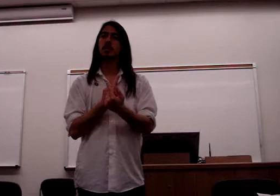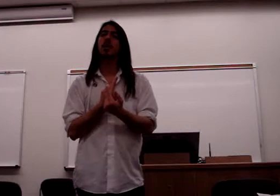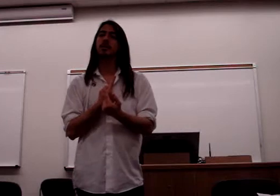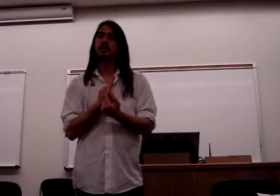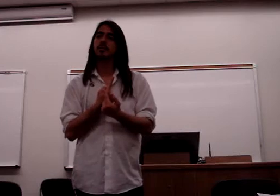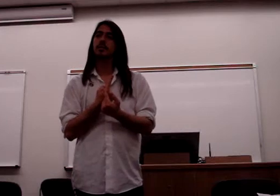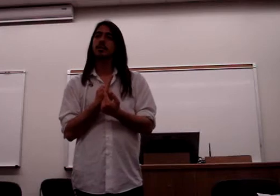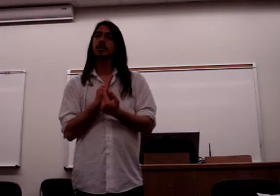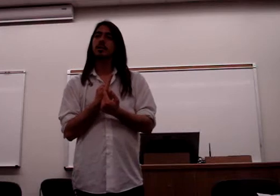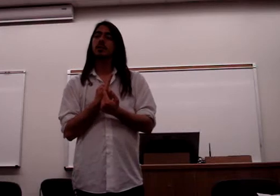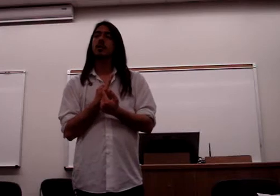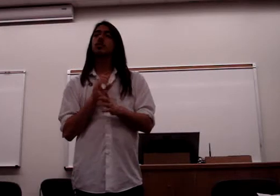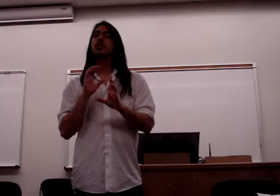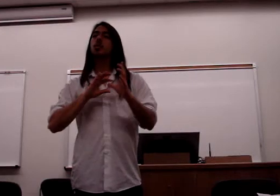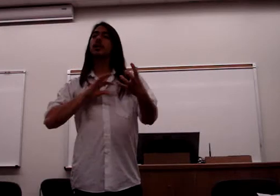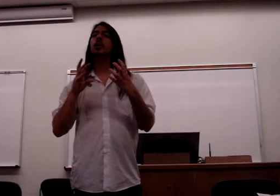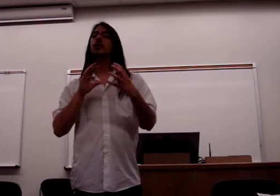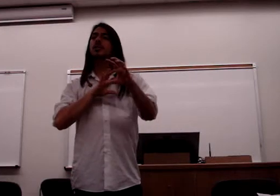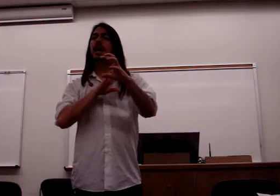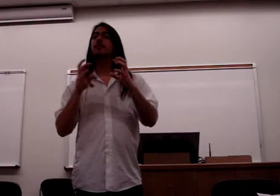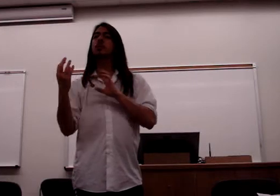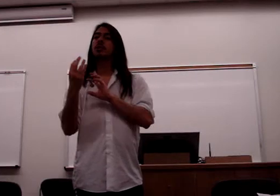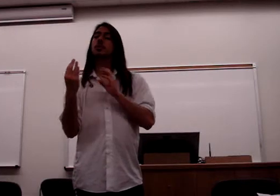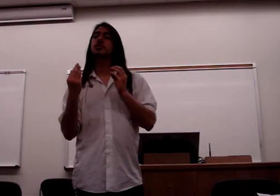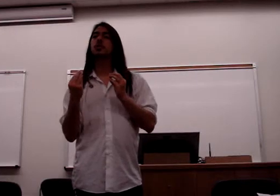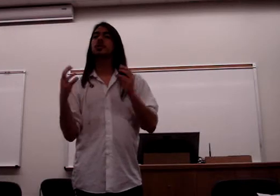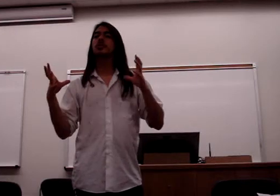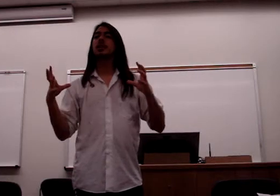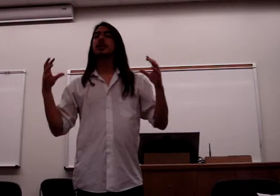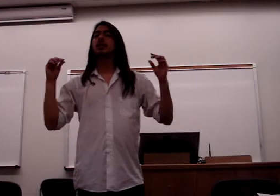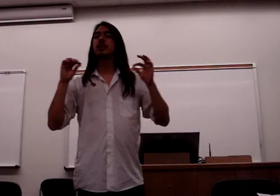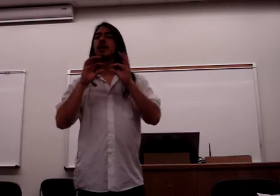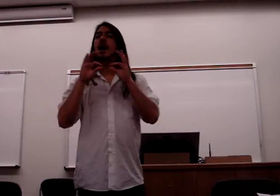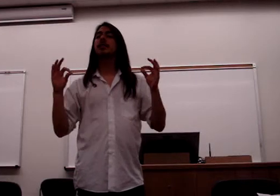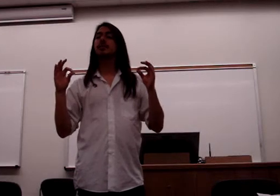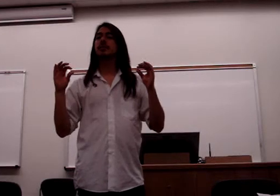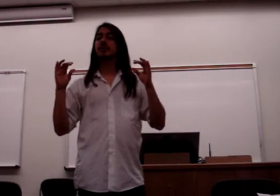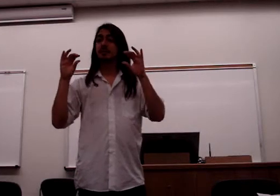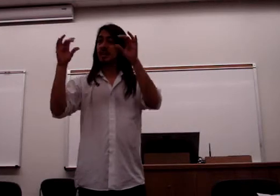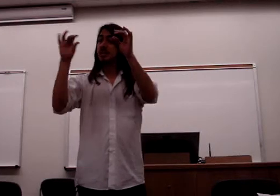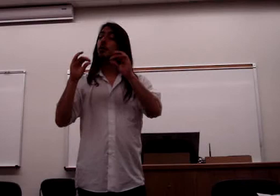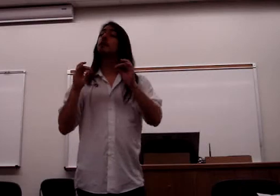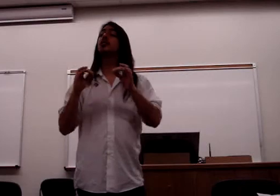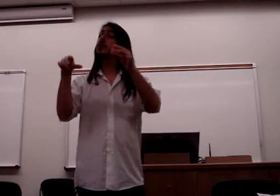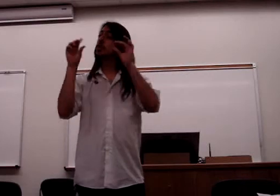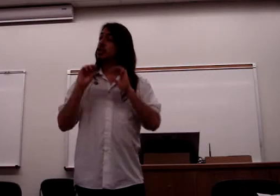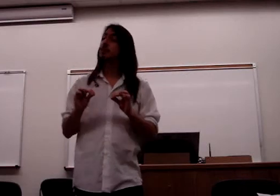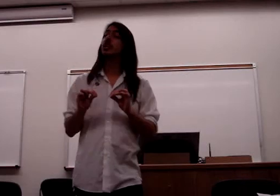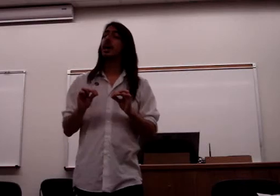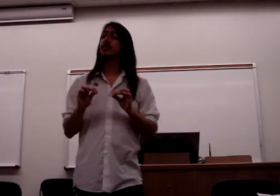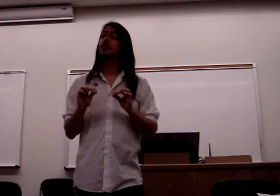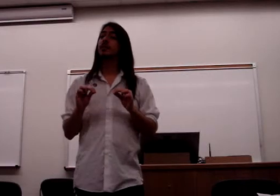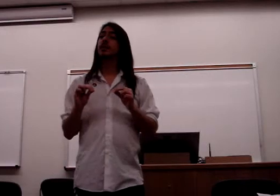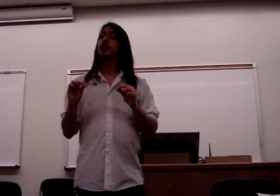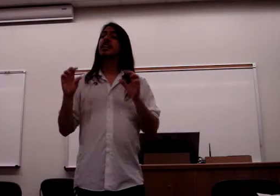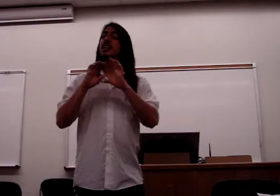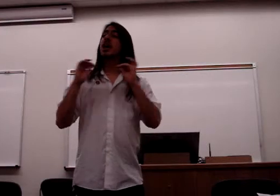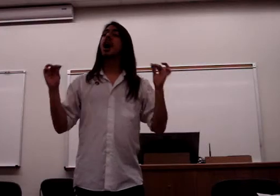its parts. Which is why you'll notice every one of those virtues cannot, insofar as they're a subject, cannot